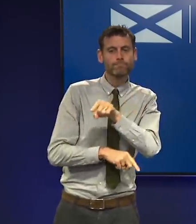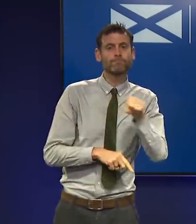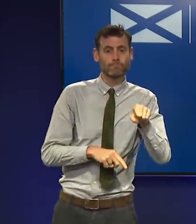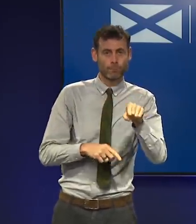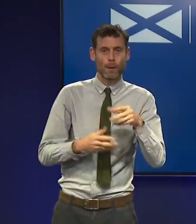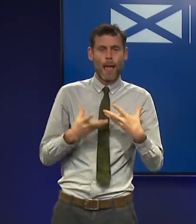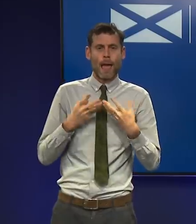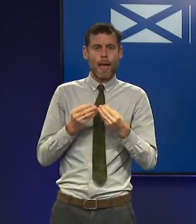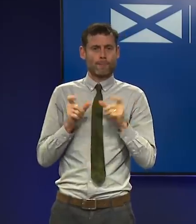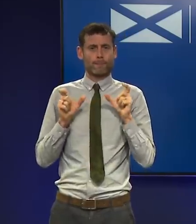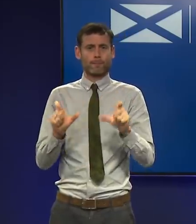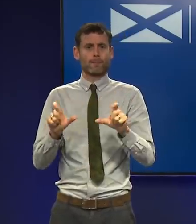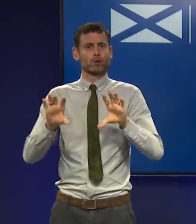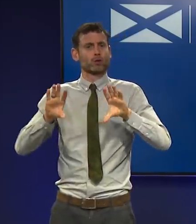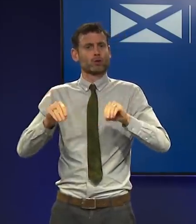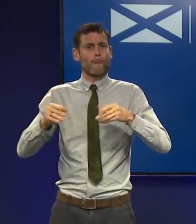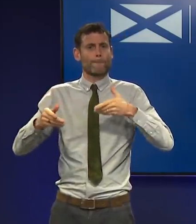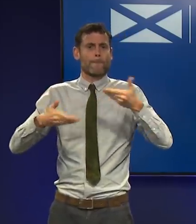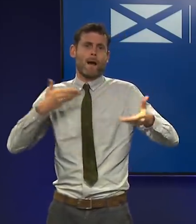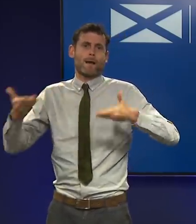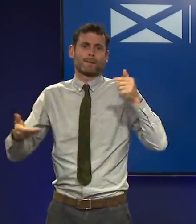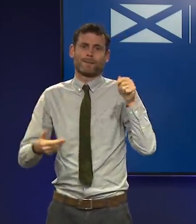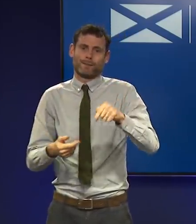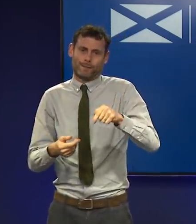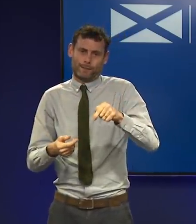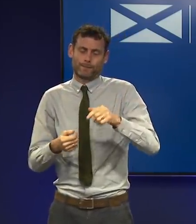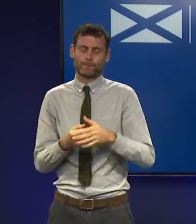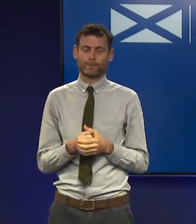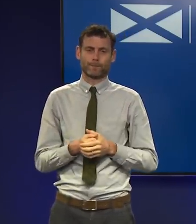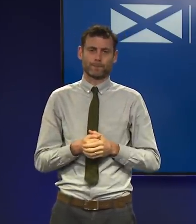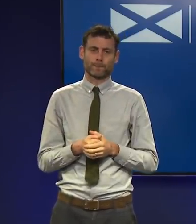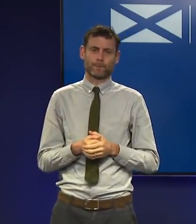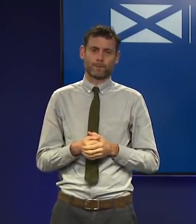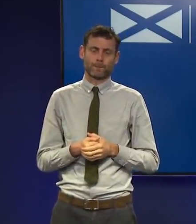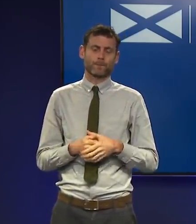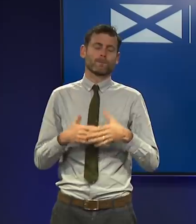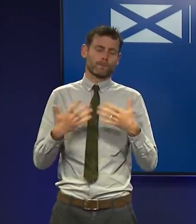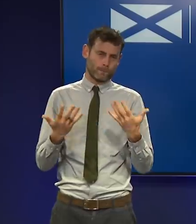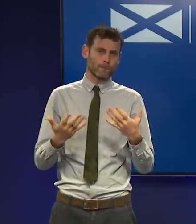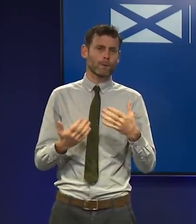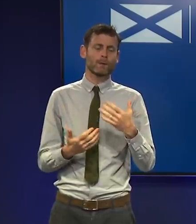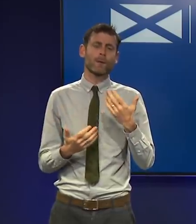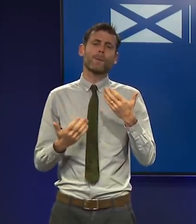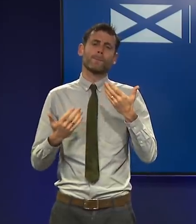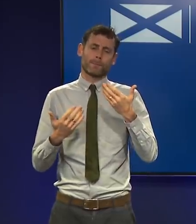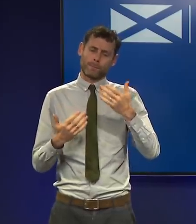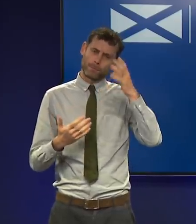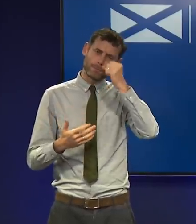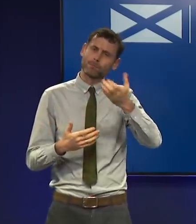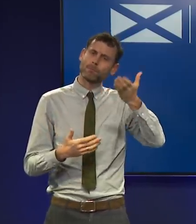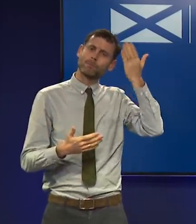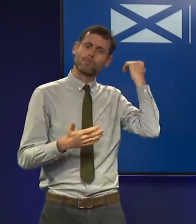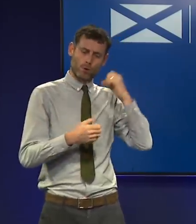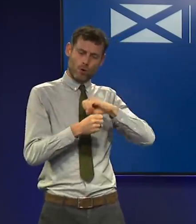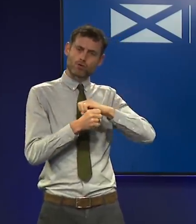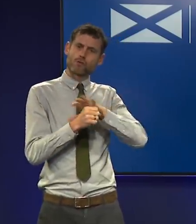help us prevent further community transmission from imported cases. Now, as we know from earlier stages of the pandemic, with so